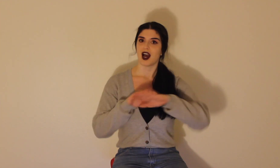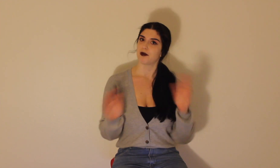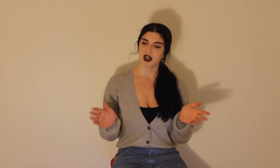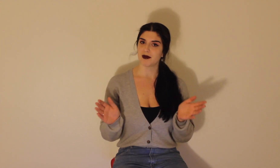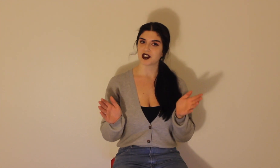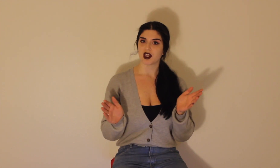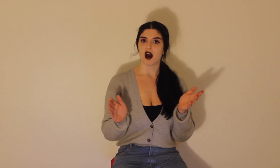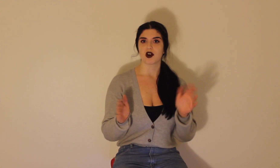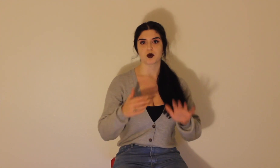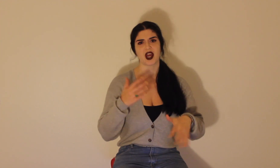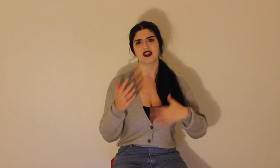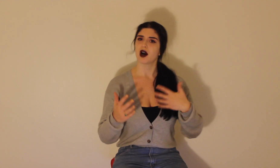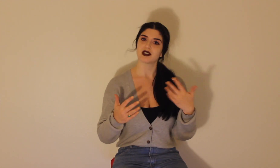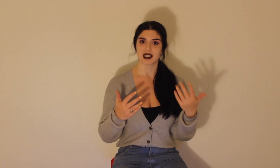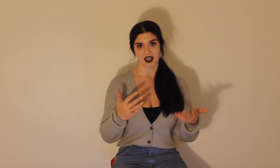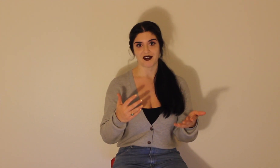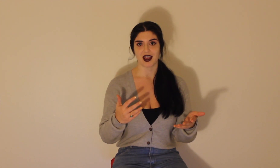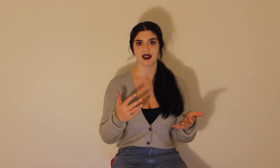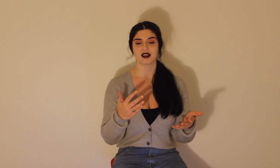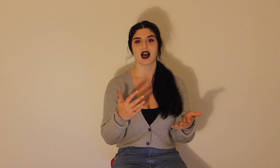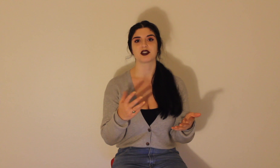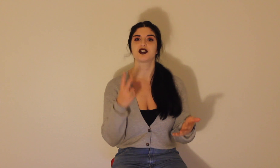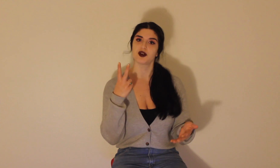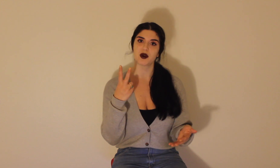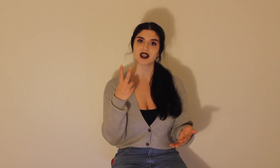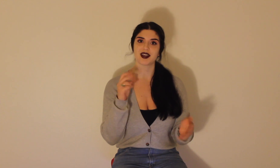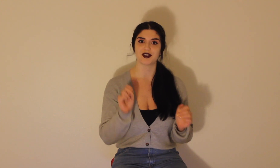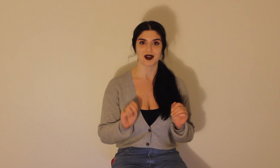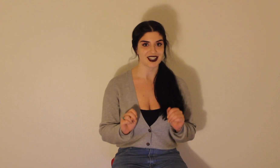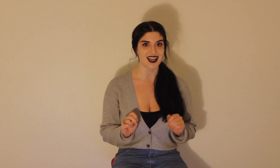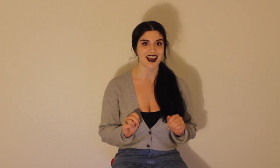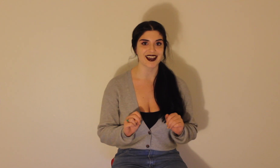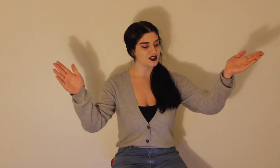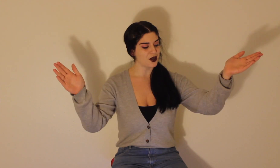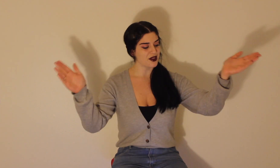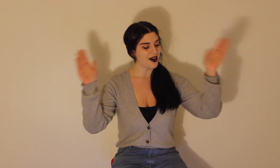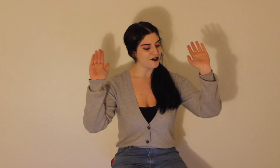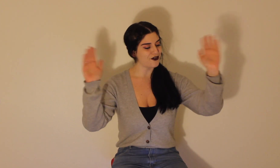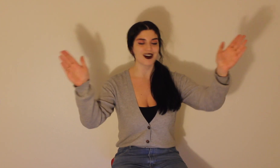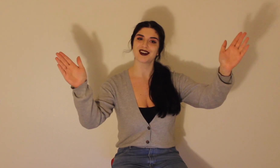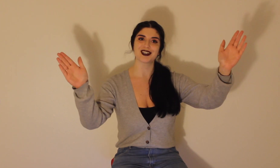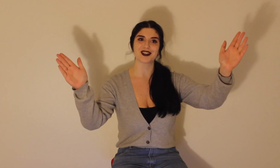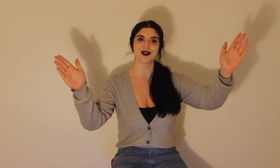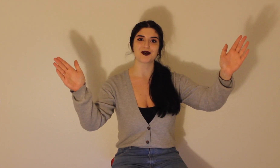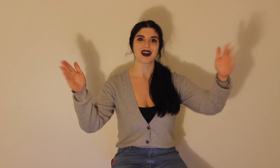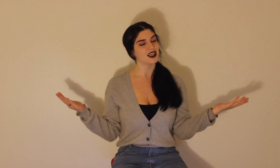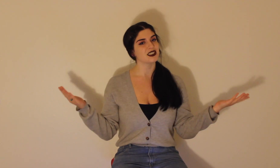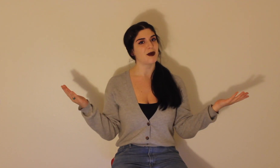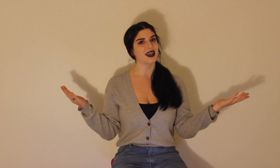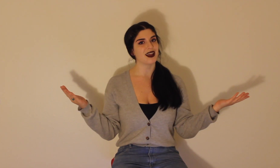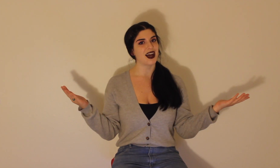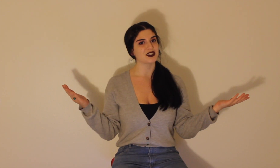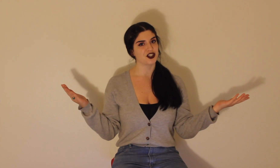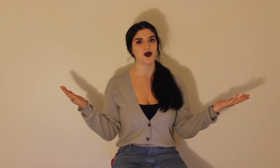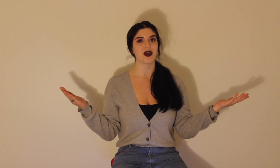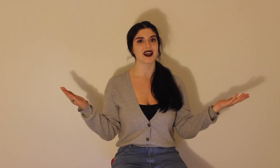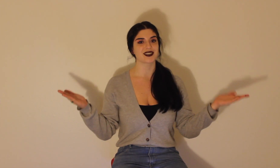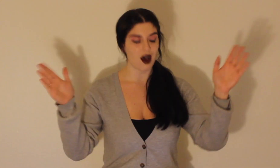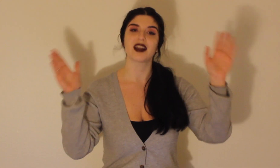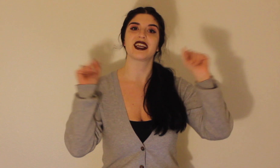I pretty much logged what I thought was significant the last two weeks of doing the diet. So without further ado, here is my last two weeks on